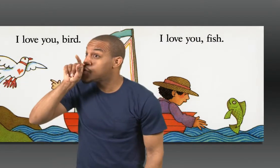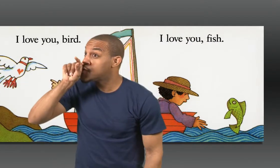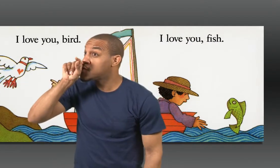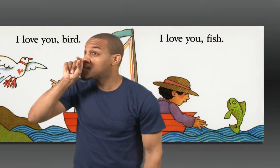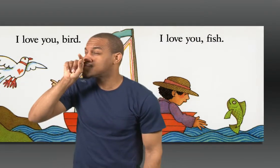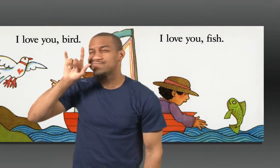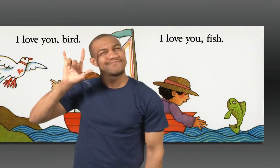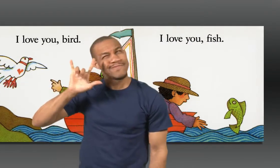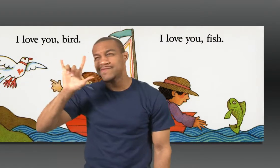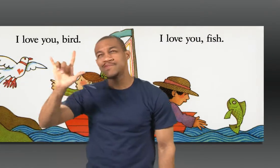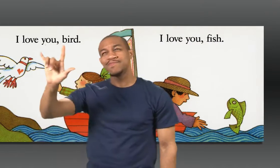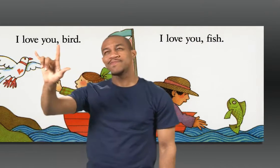I love you, Bird.